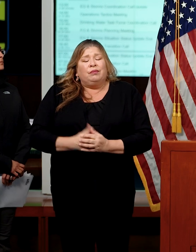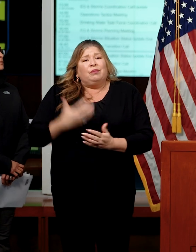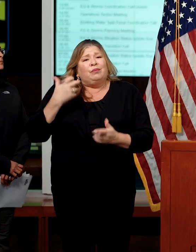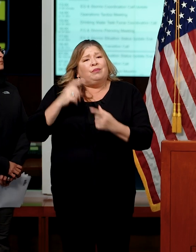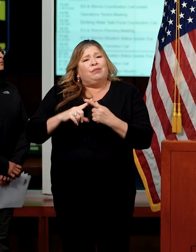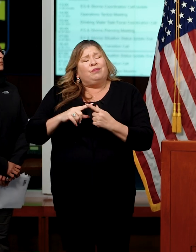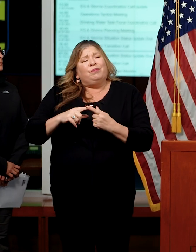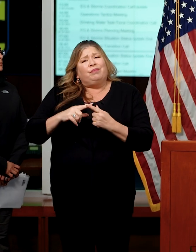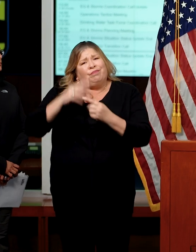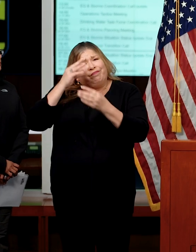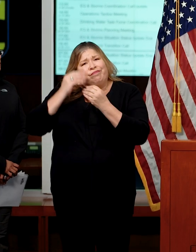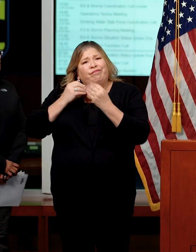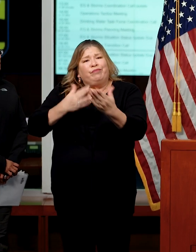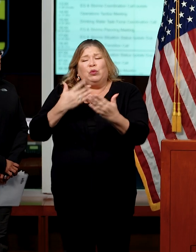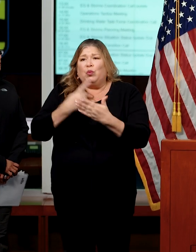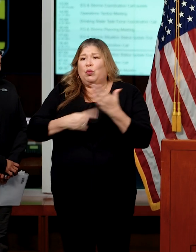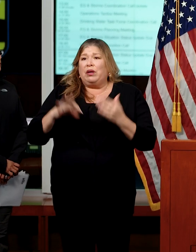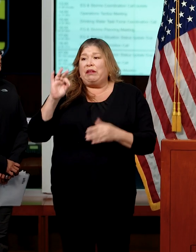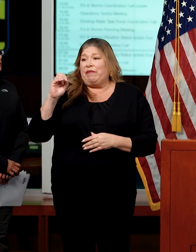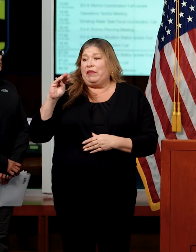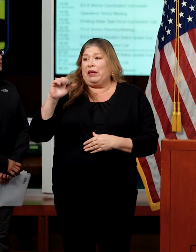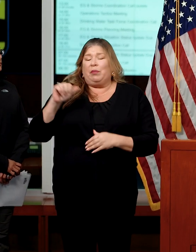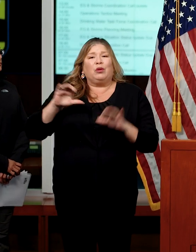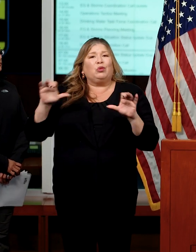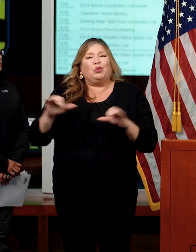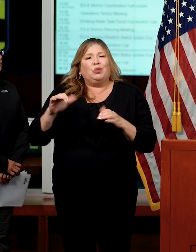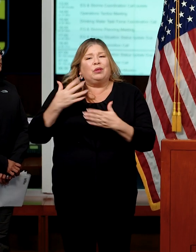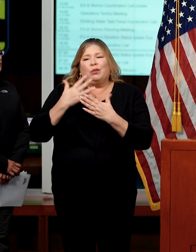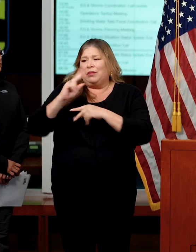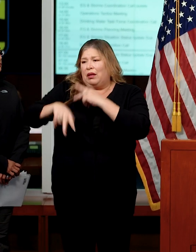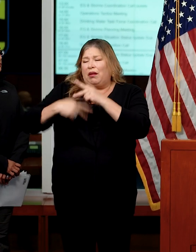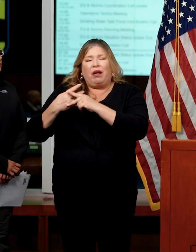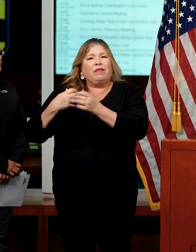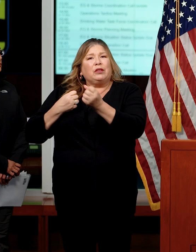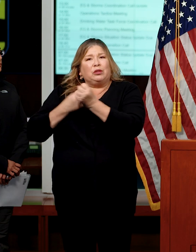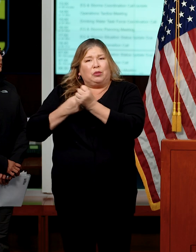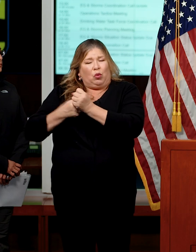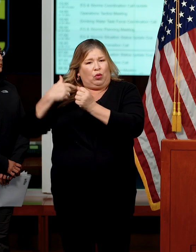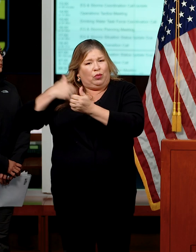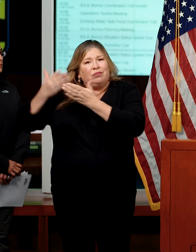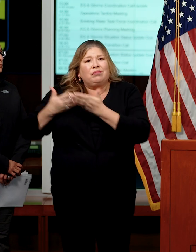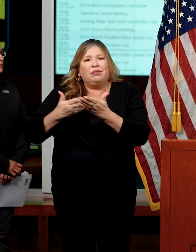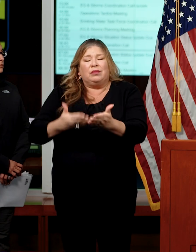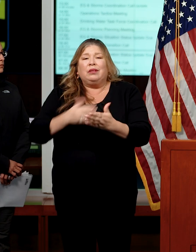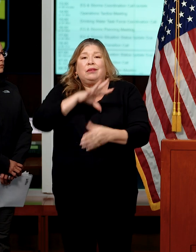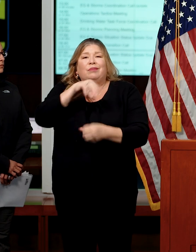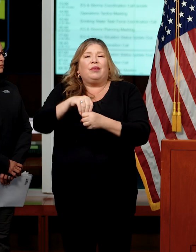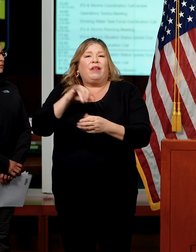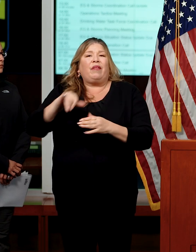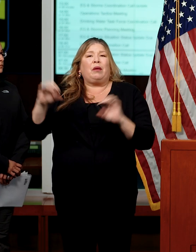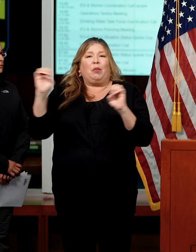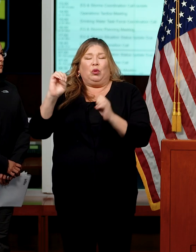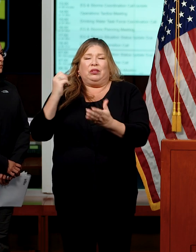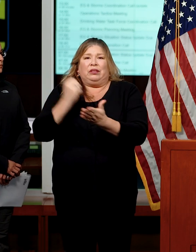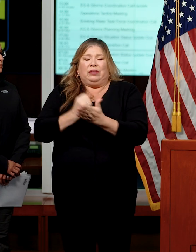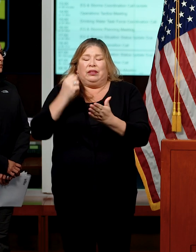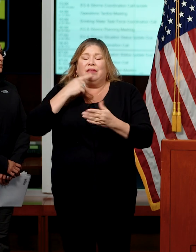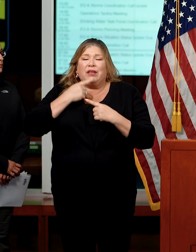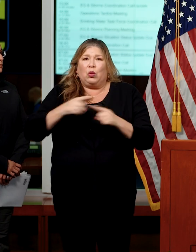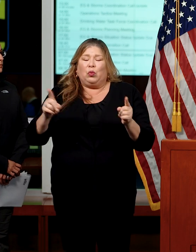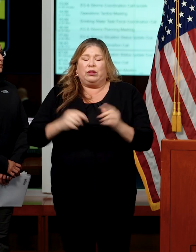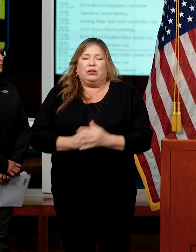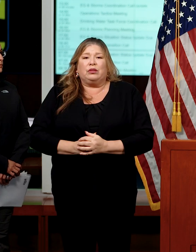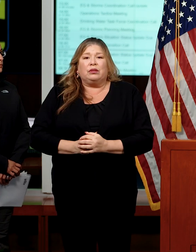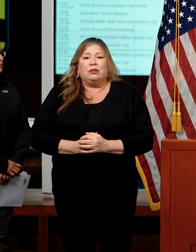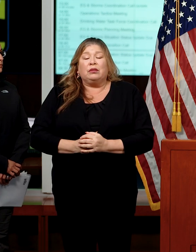about where FEMA is at on the support that we are providing as a part of the emergency declaration. We have